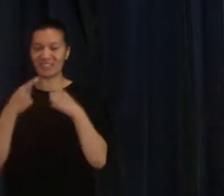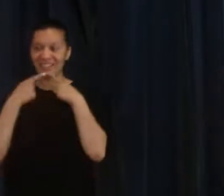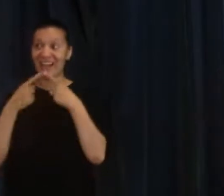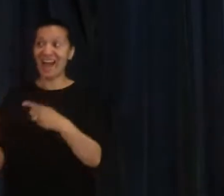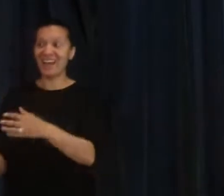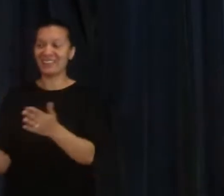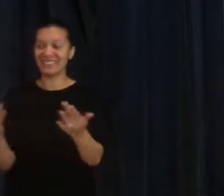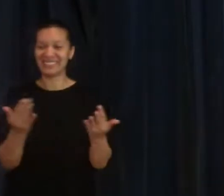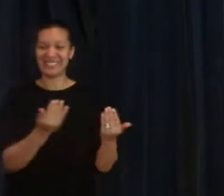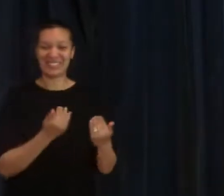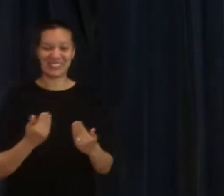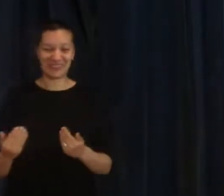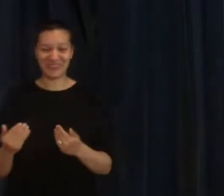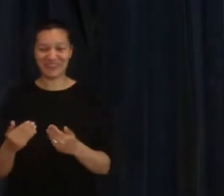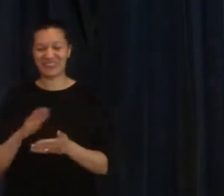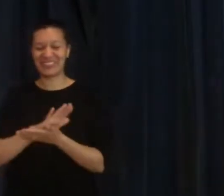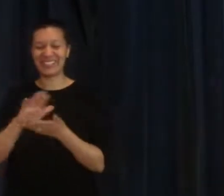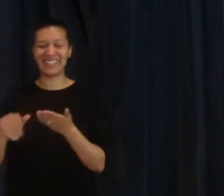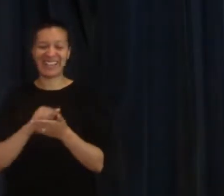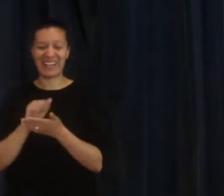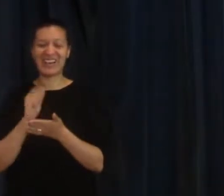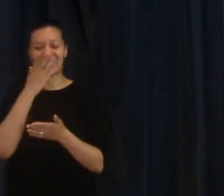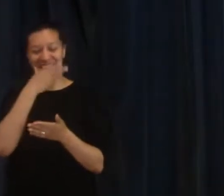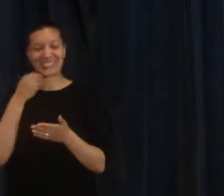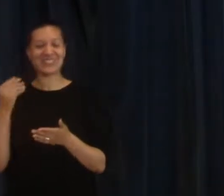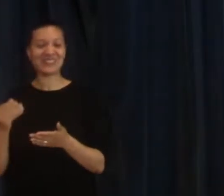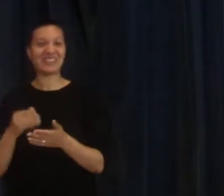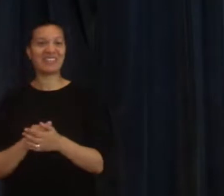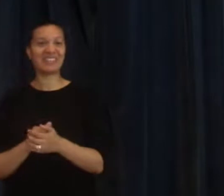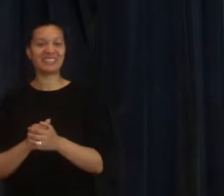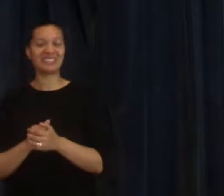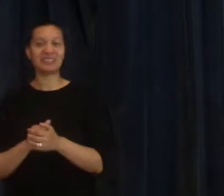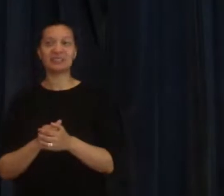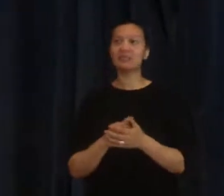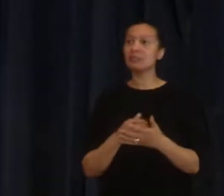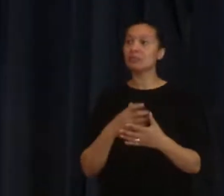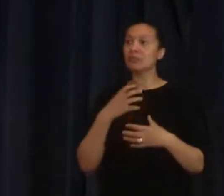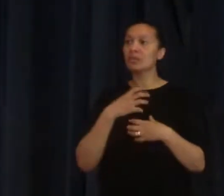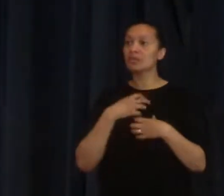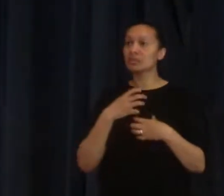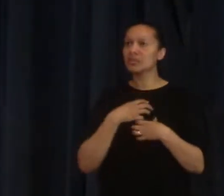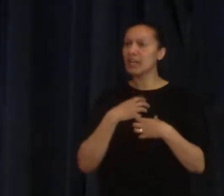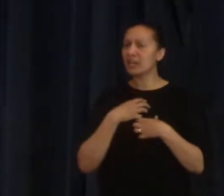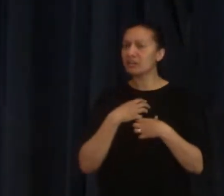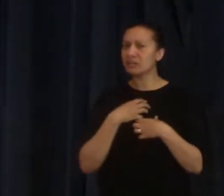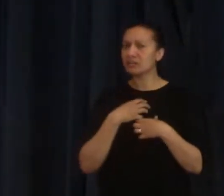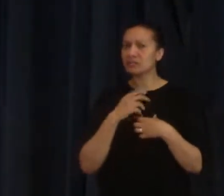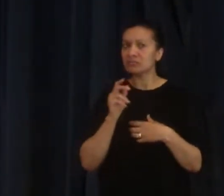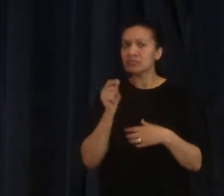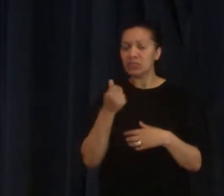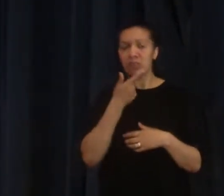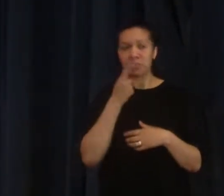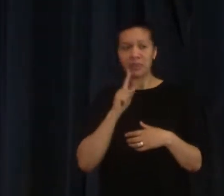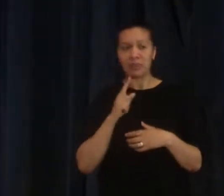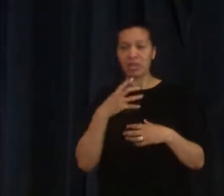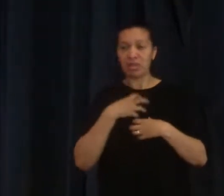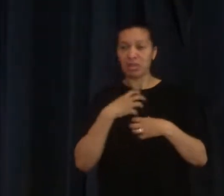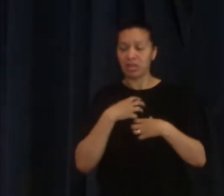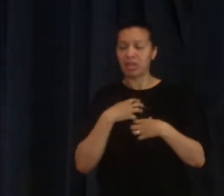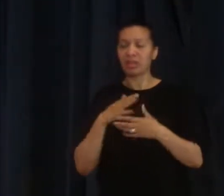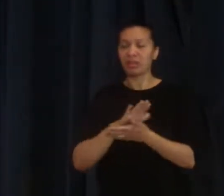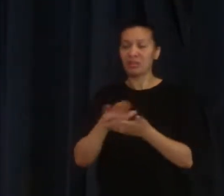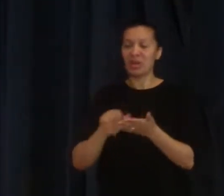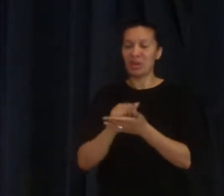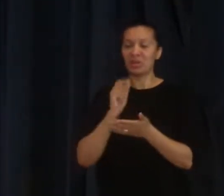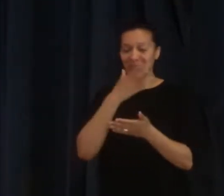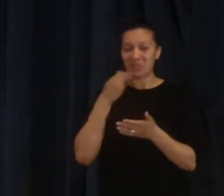The Holy Spirit can scare some people. The Holy Spirit is God. I'm not, you know, you all know